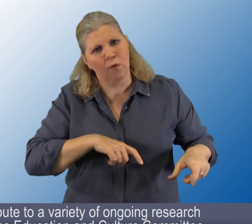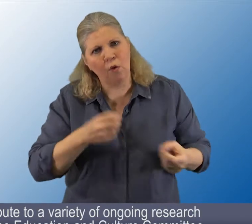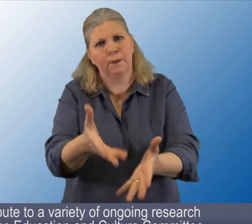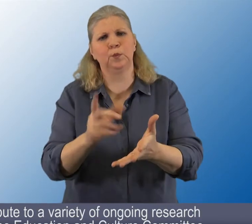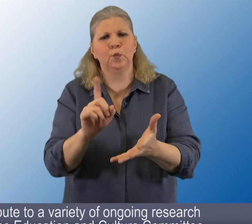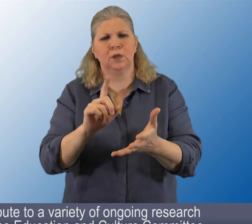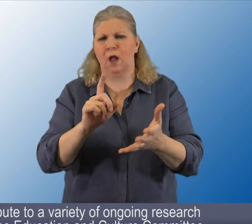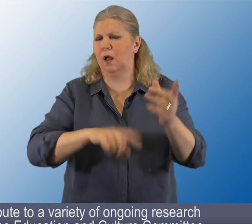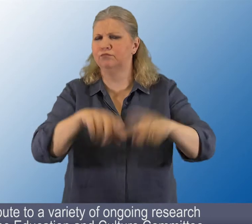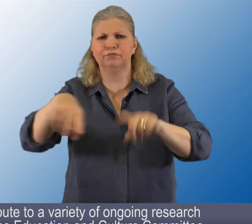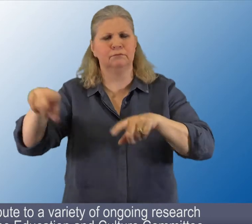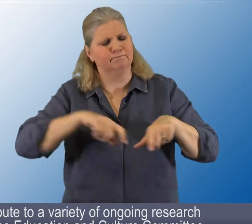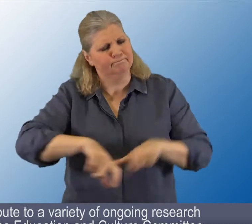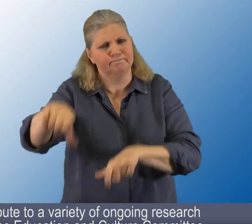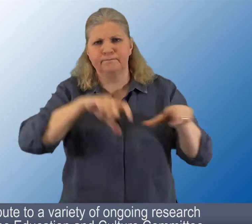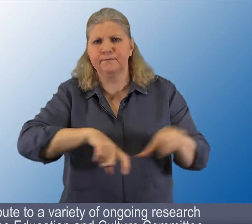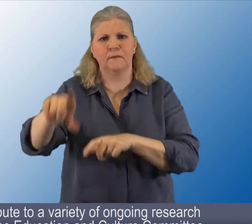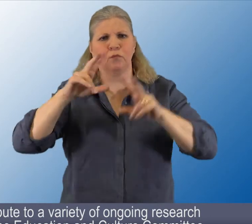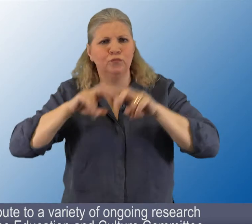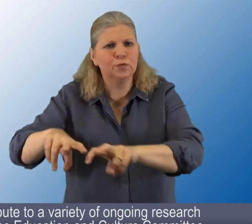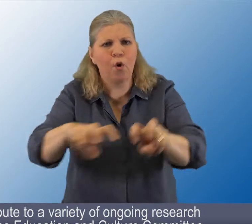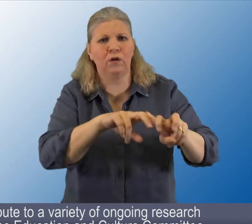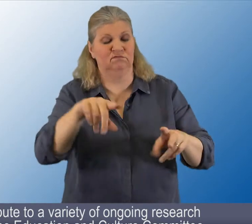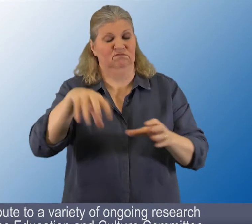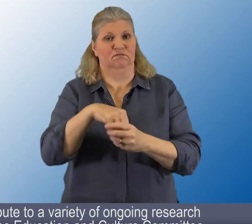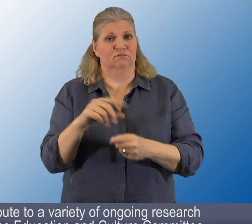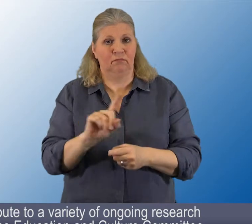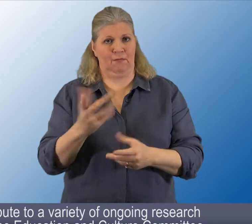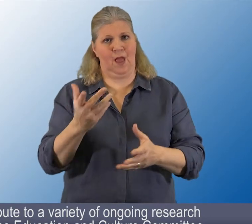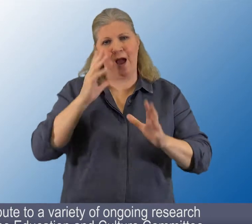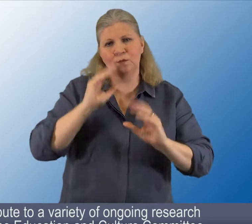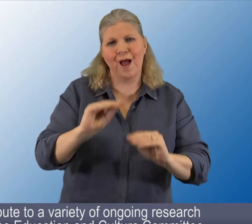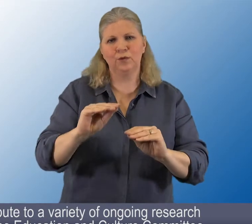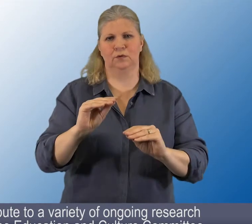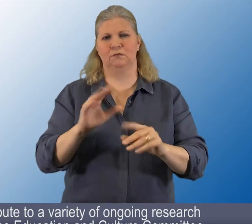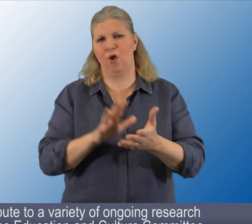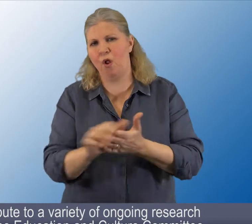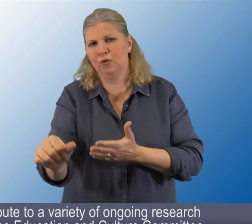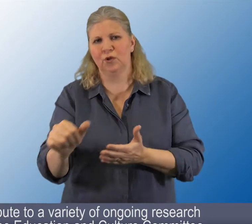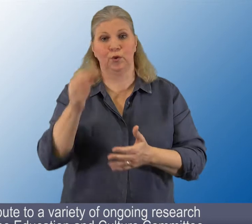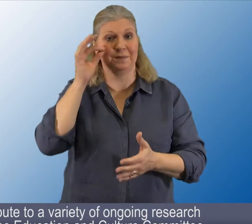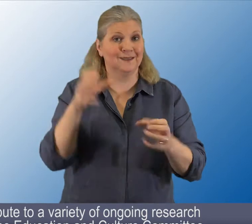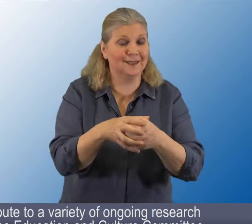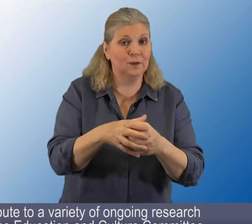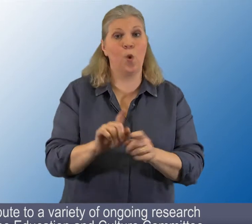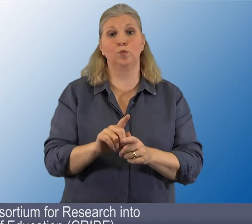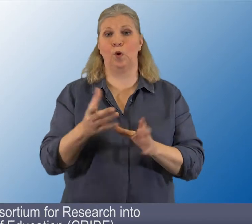11. Contribute to a variety of ongoing research including those by the Education and Culture Committee and Consortium for